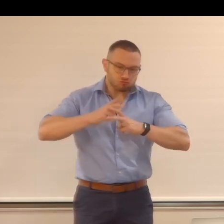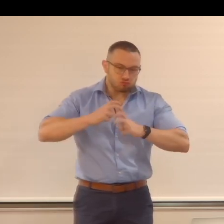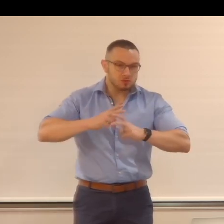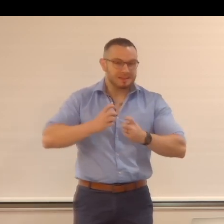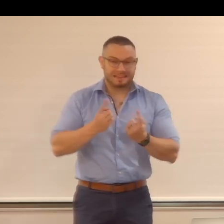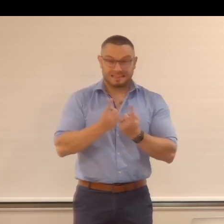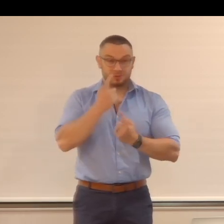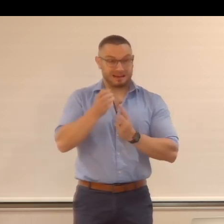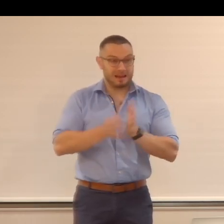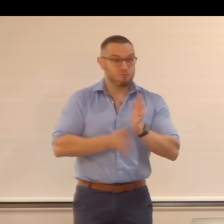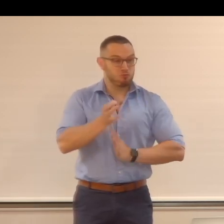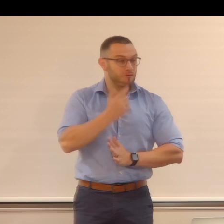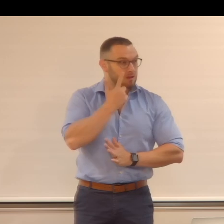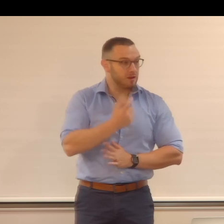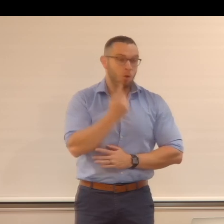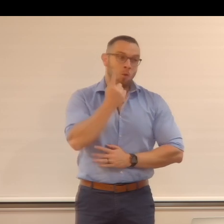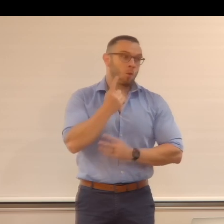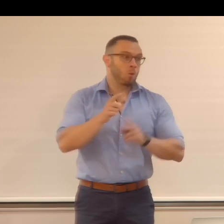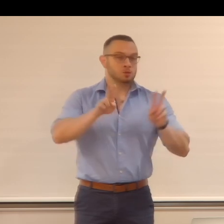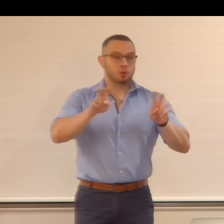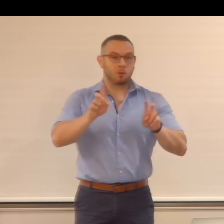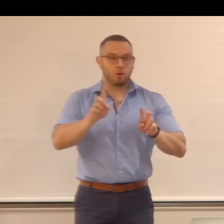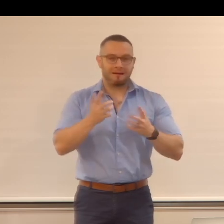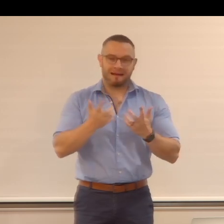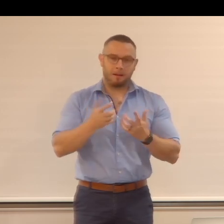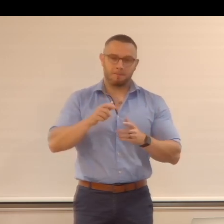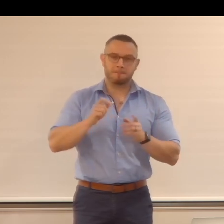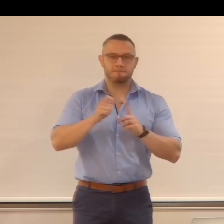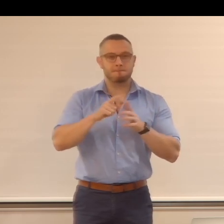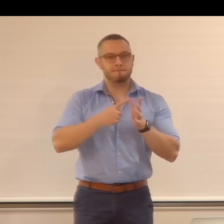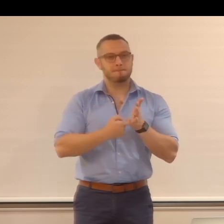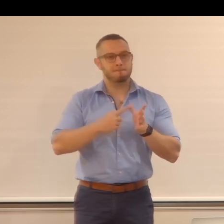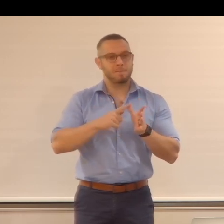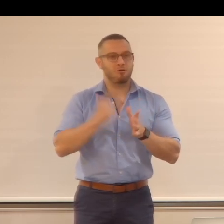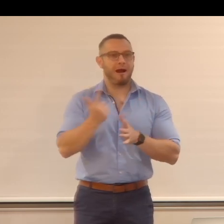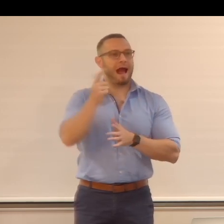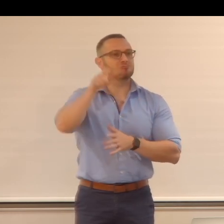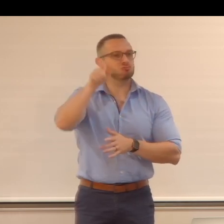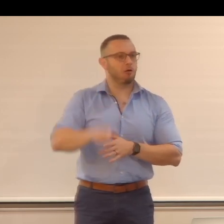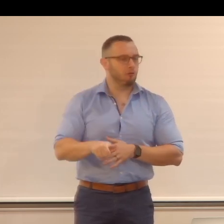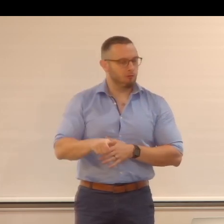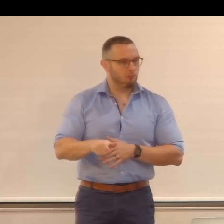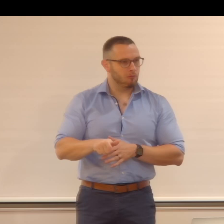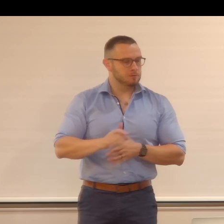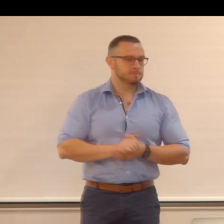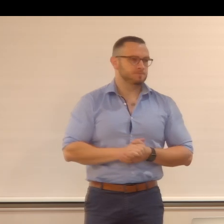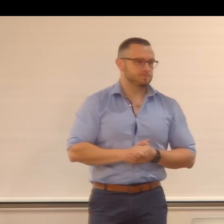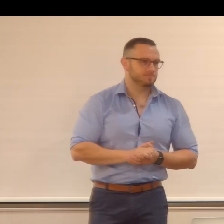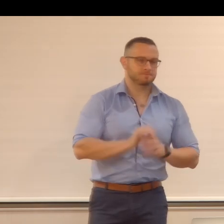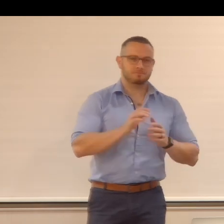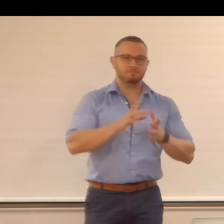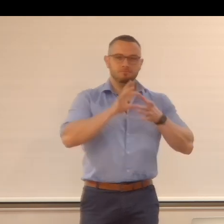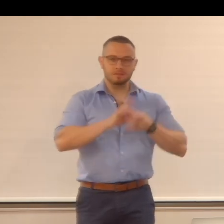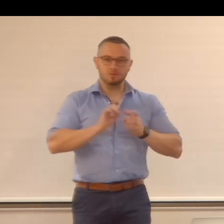points to be improved. And one topic is para-astronauts. And this is the whole theme. It's not just analog missions, but also para-astronauts and accessibility.